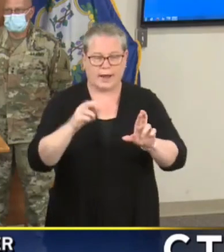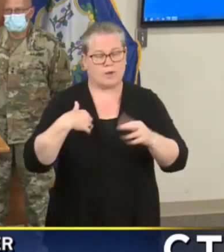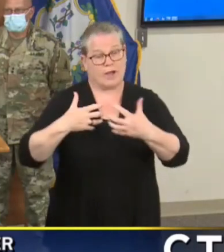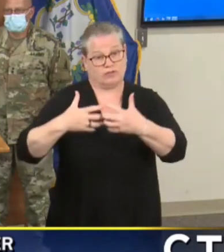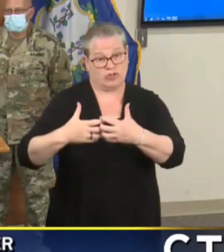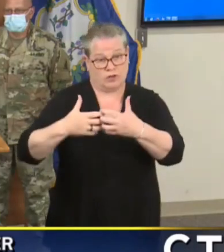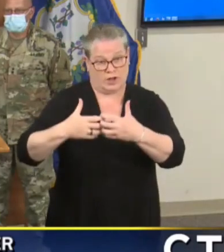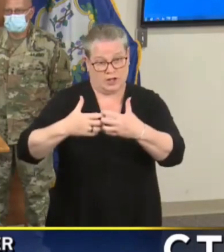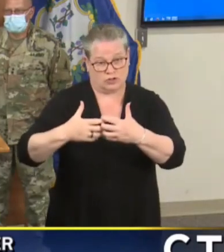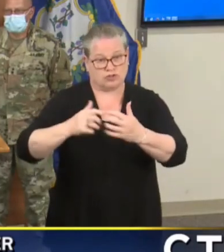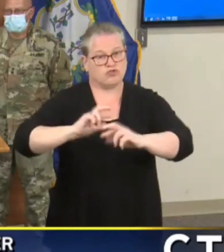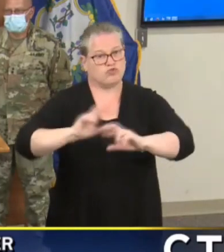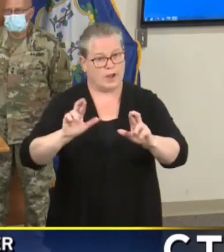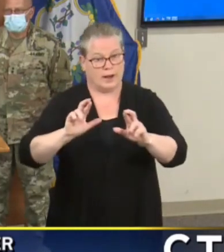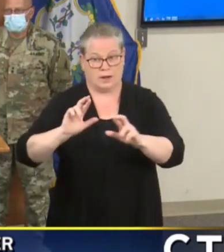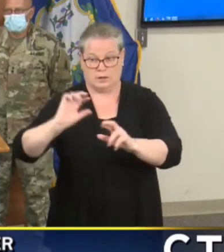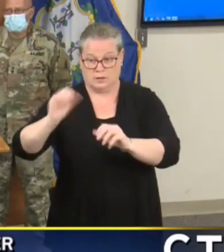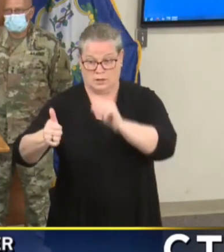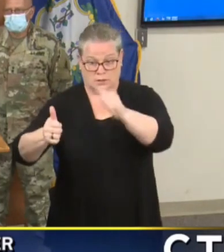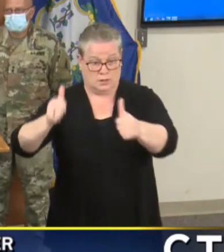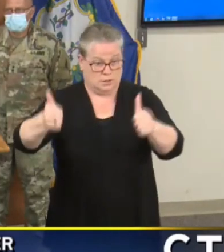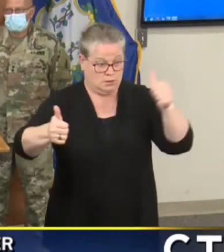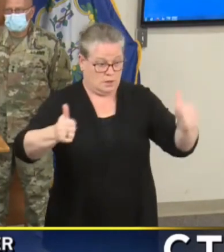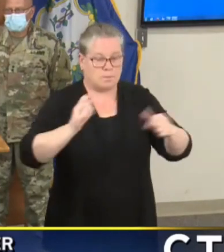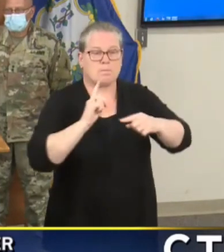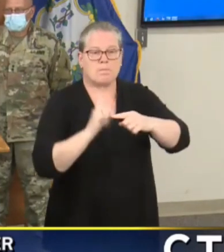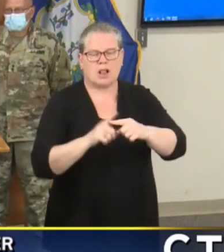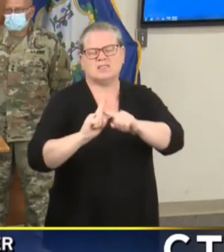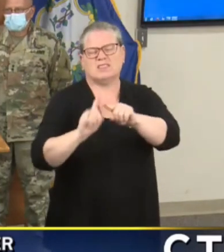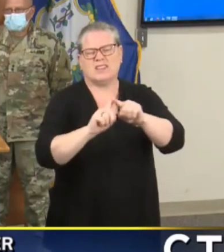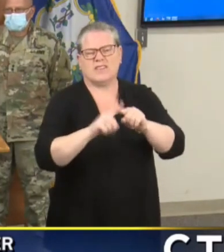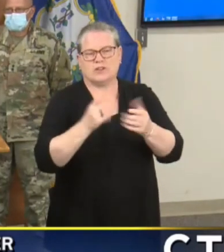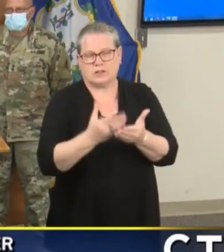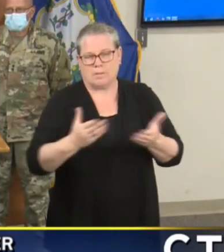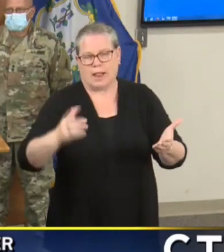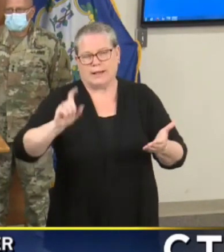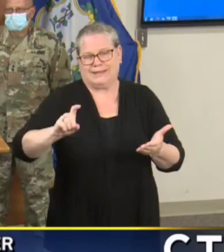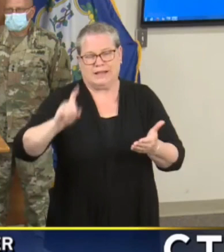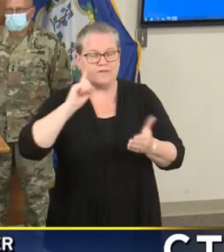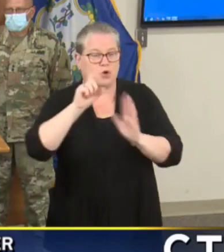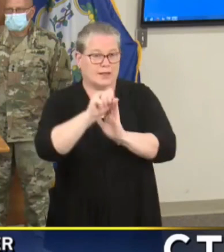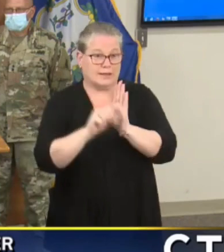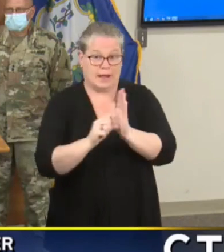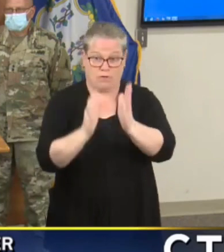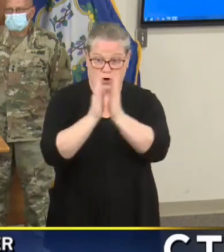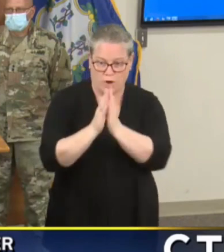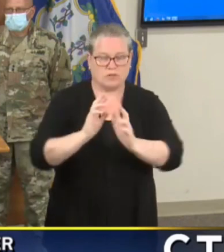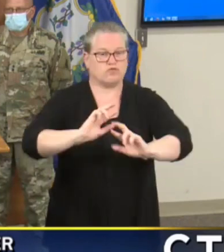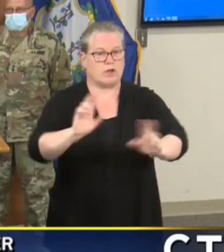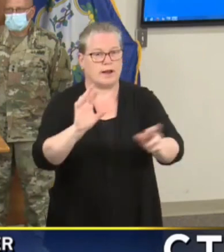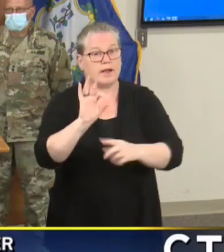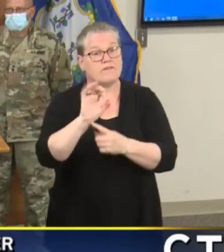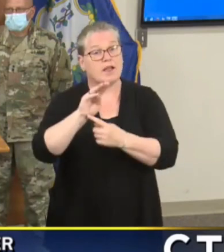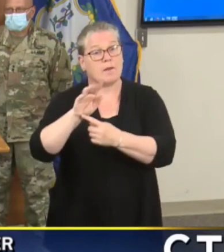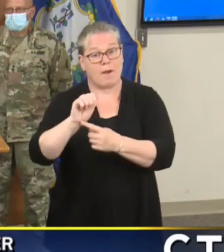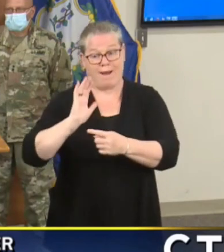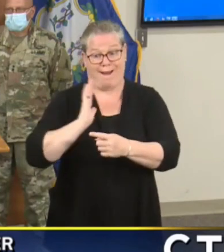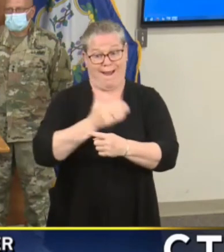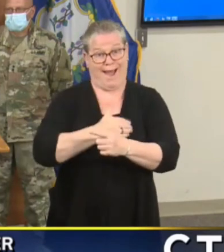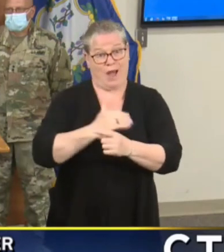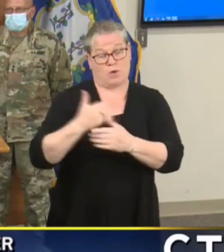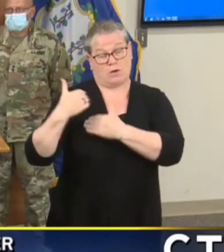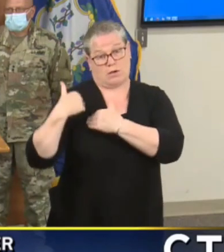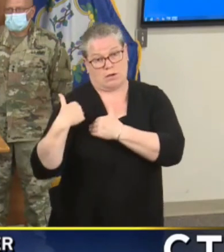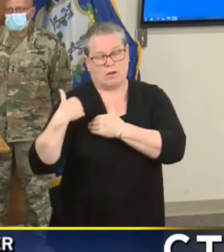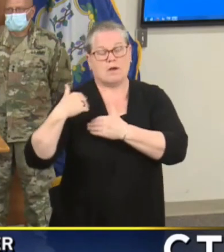and being pre-positioned as well as supplies necessary as the state would request them. FEMA's role during a disaster is to support the governor and his